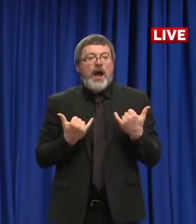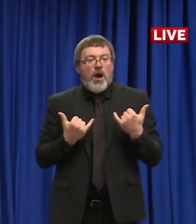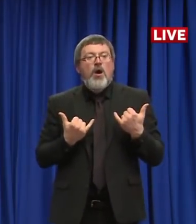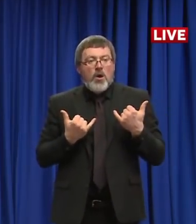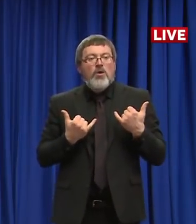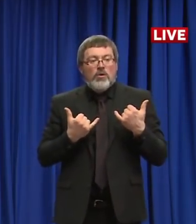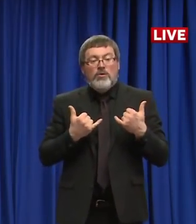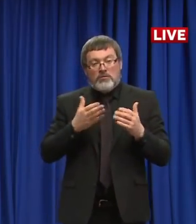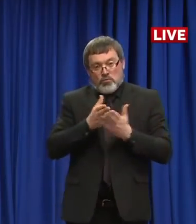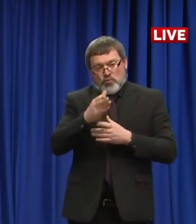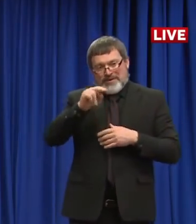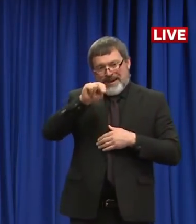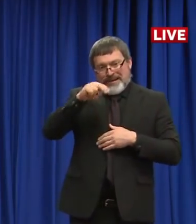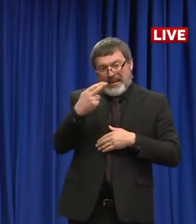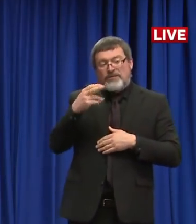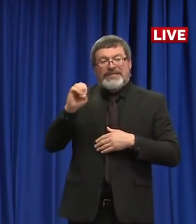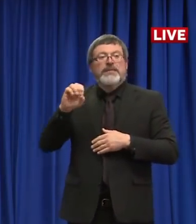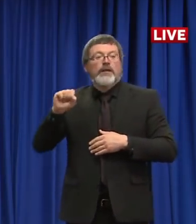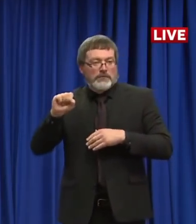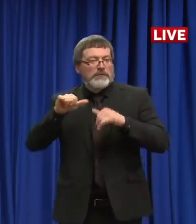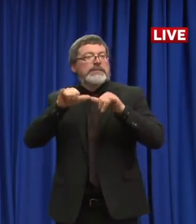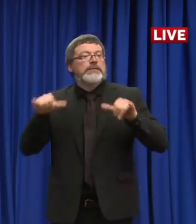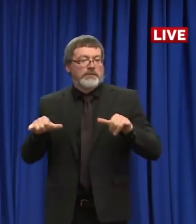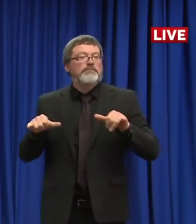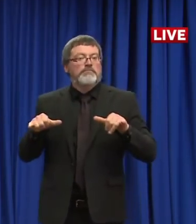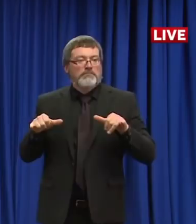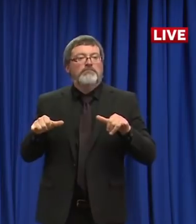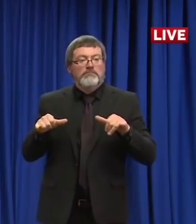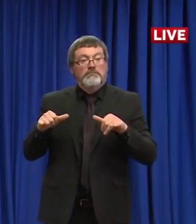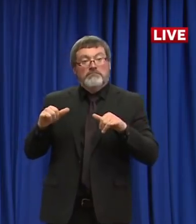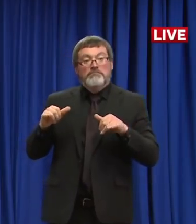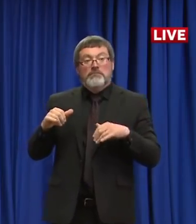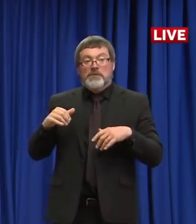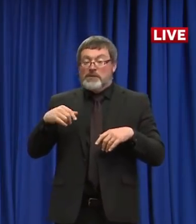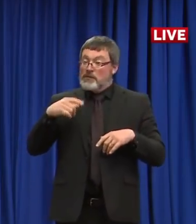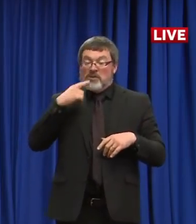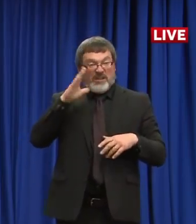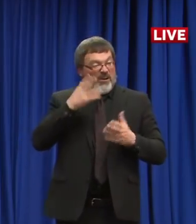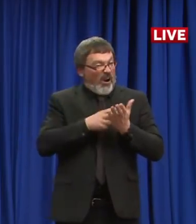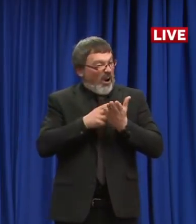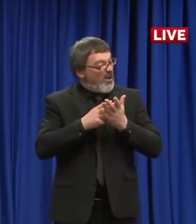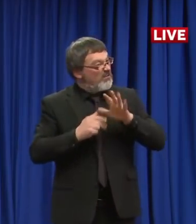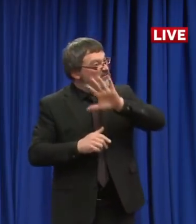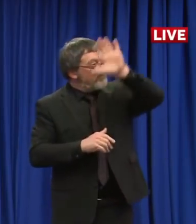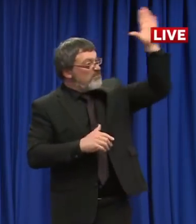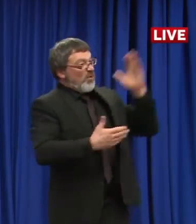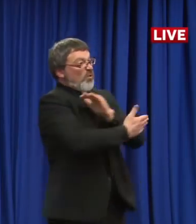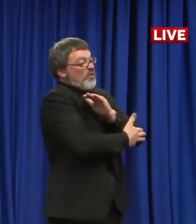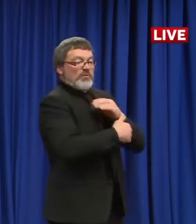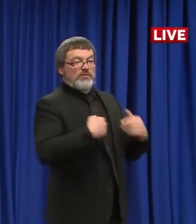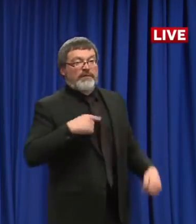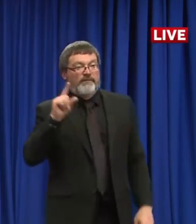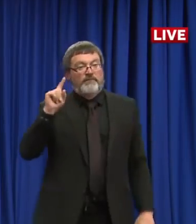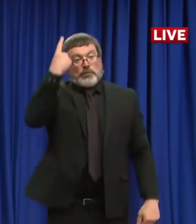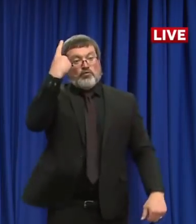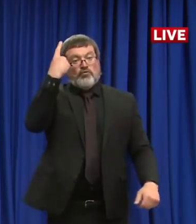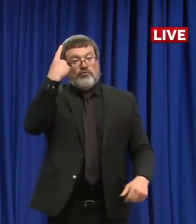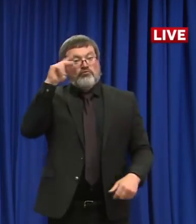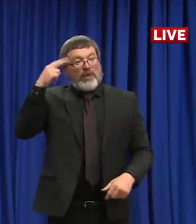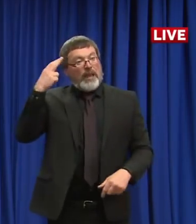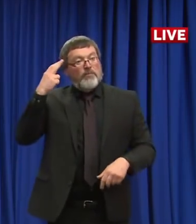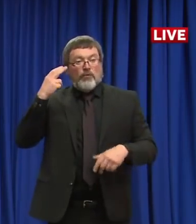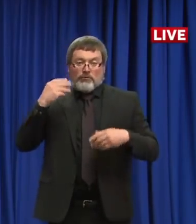innovative program. As far as we can tell, we're the only state in the country to be providing this This local bridge, if you will, with our general funds,